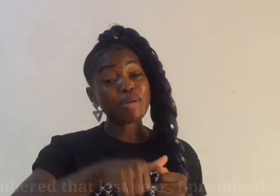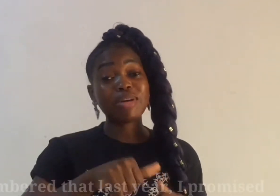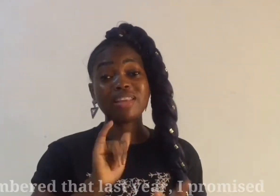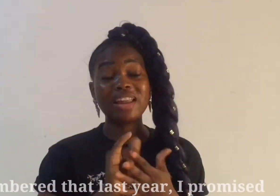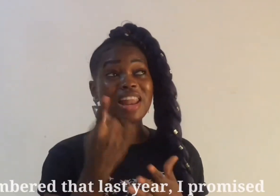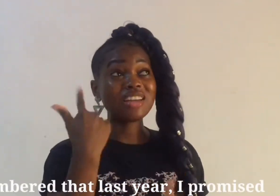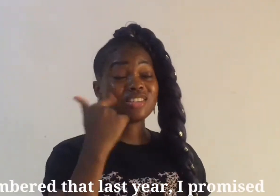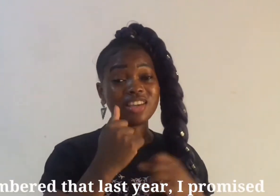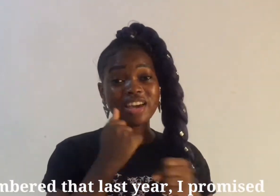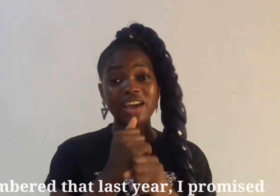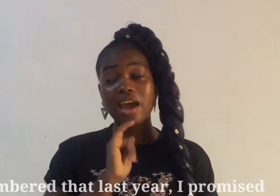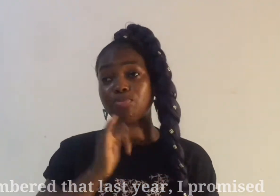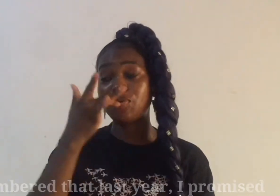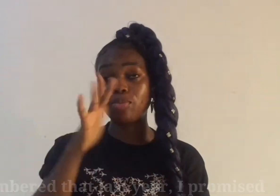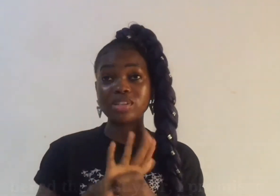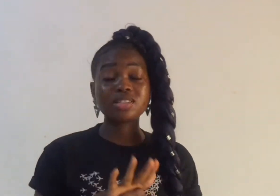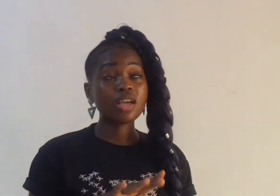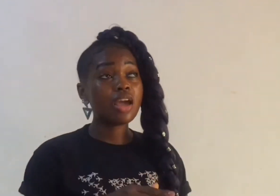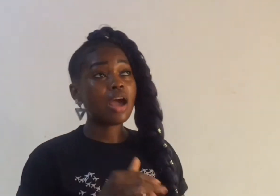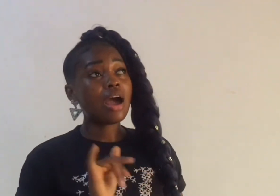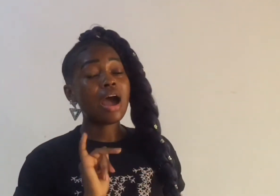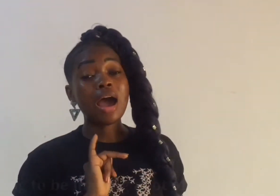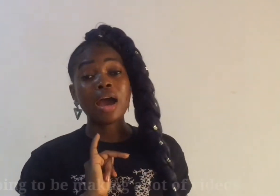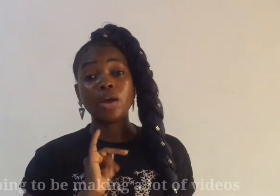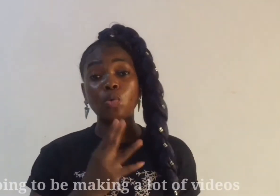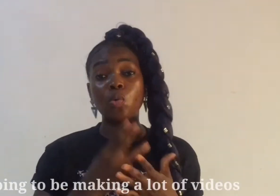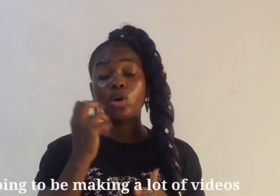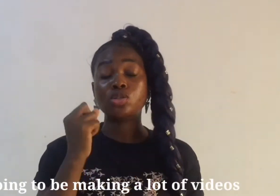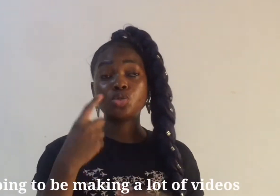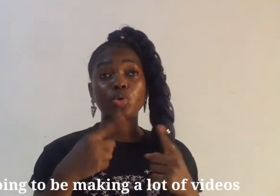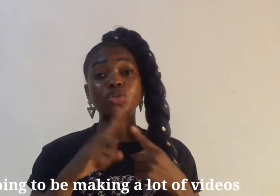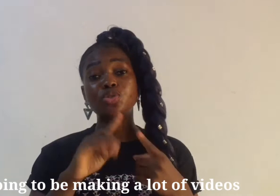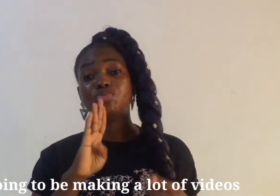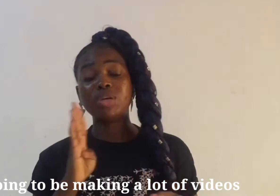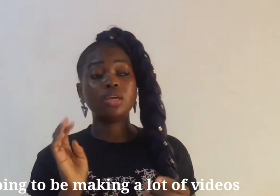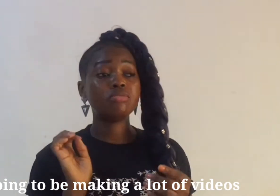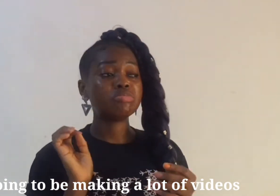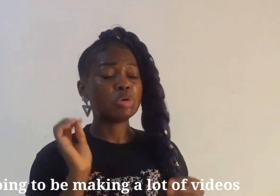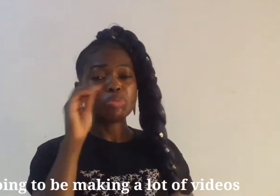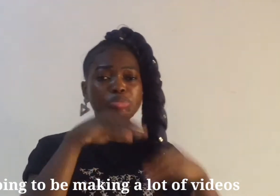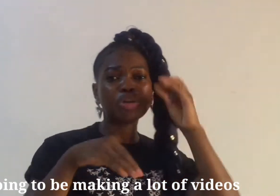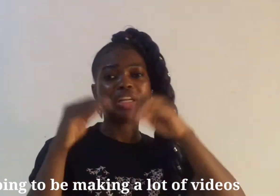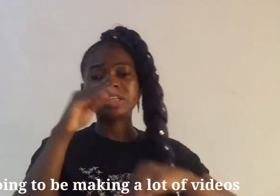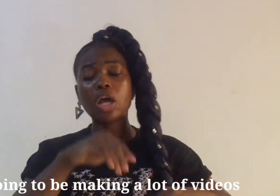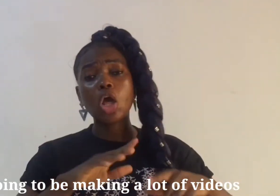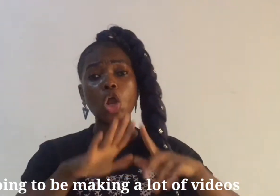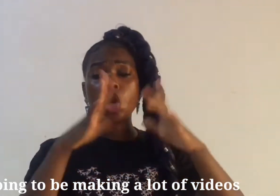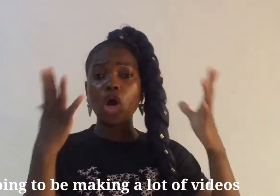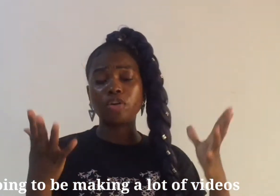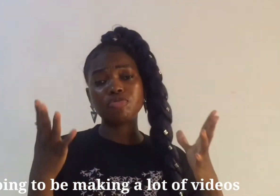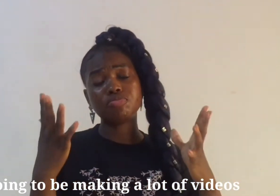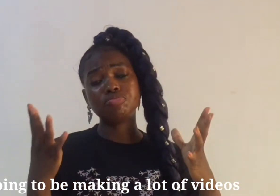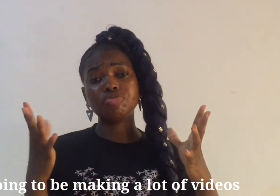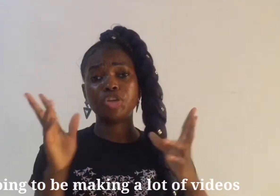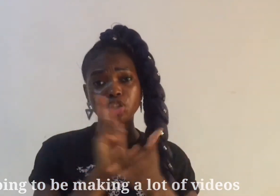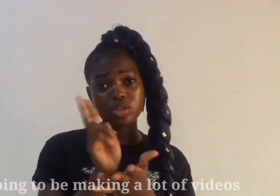remember that last year I promised I was going to be you know putting in a lot of videos